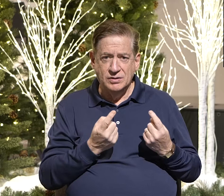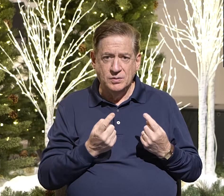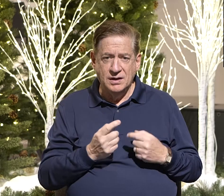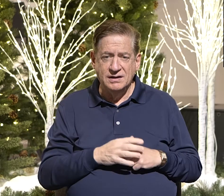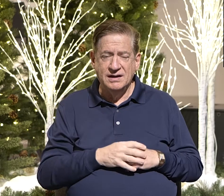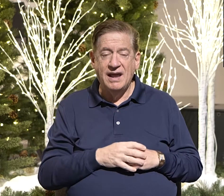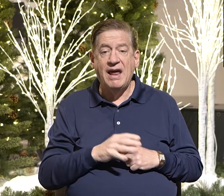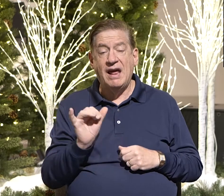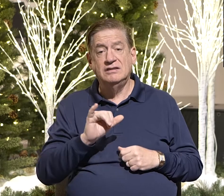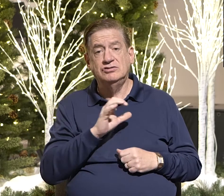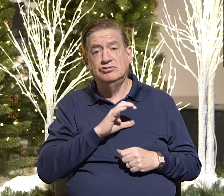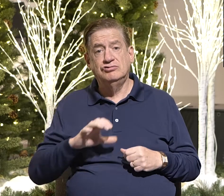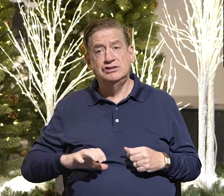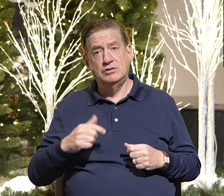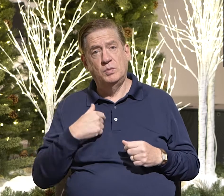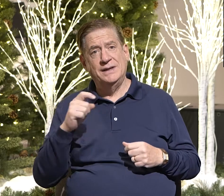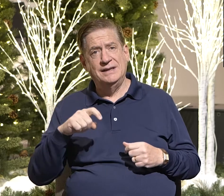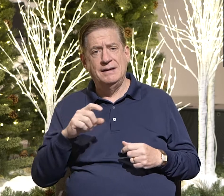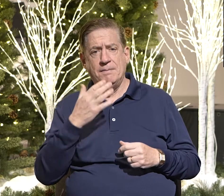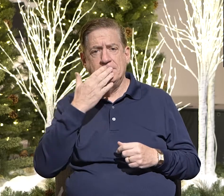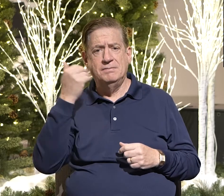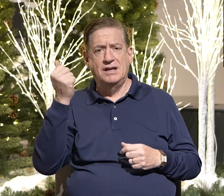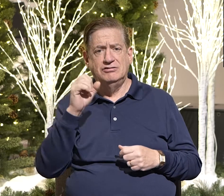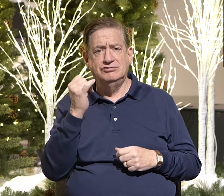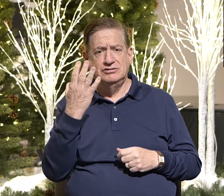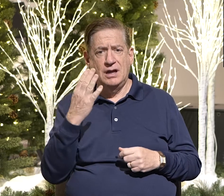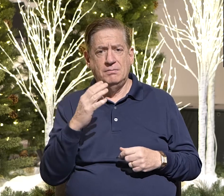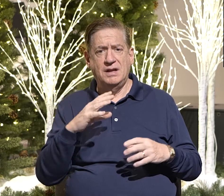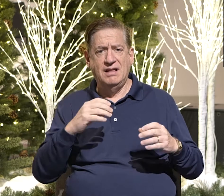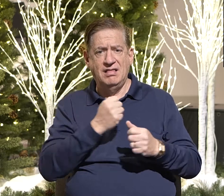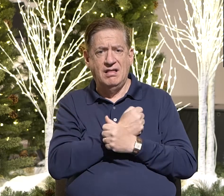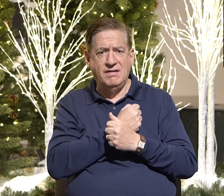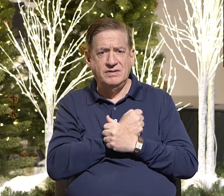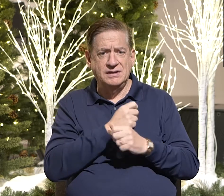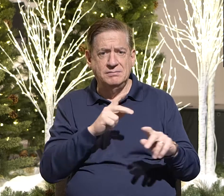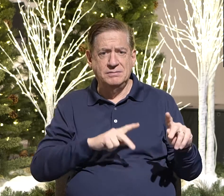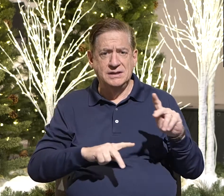And as Christians, we need to do a better job also at loving people.